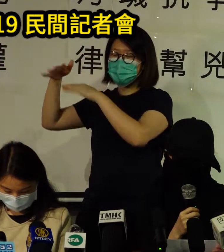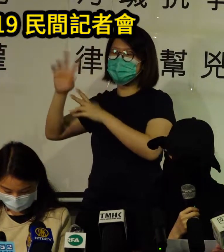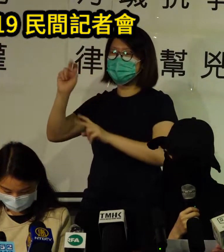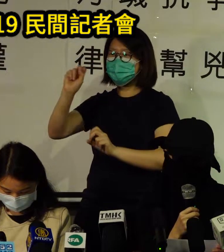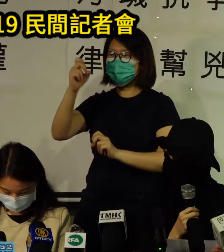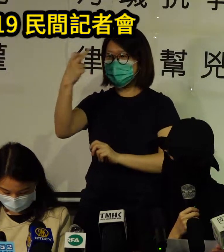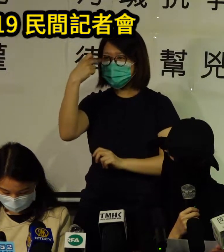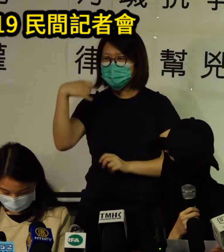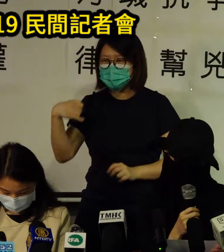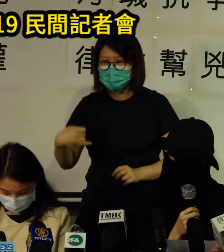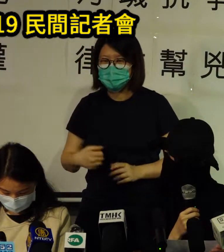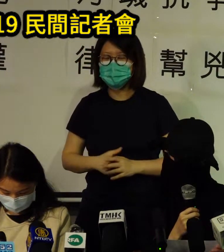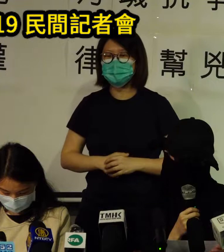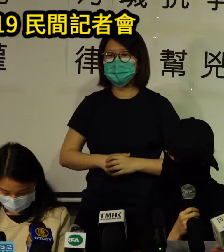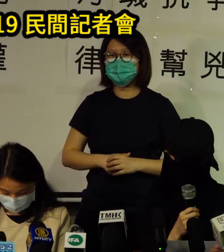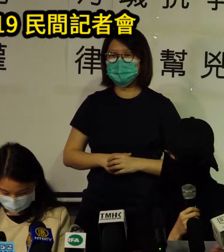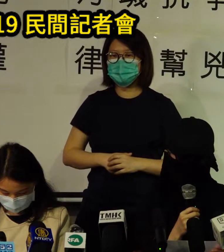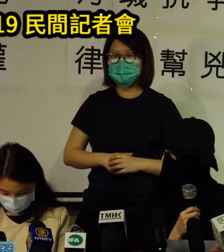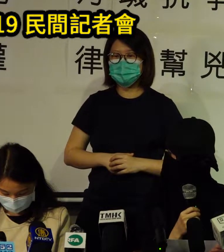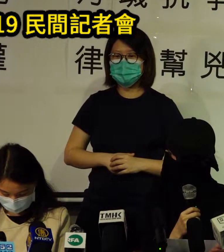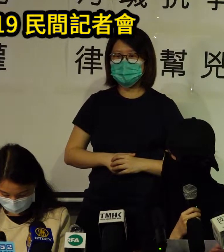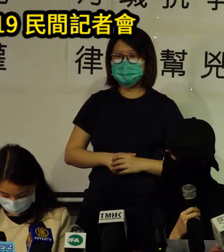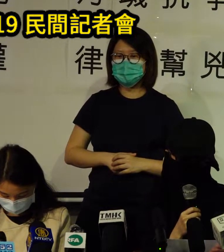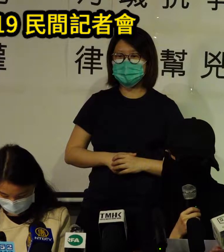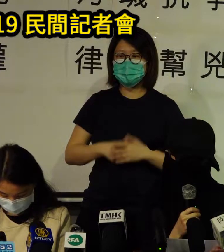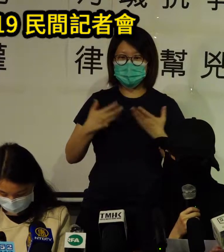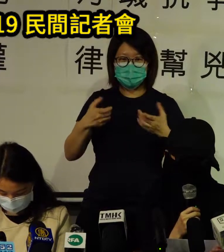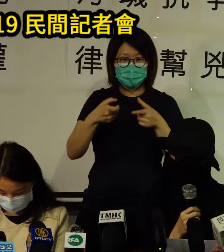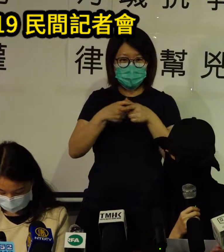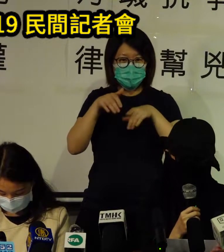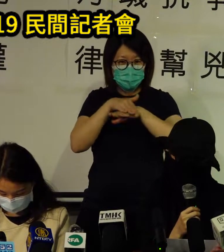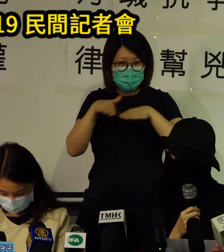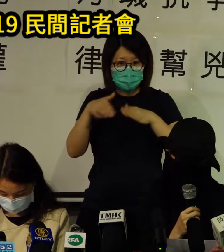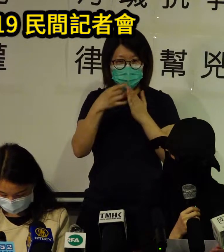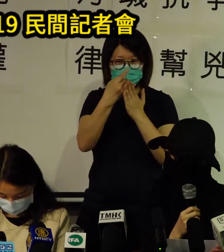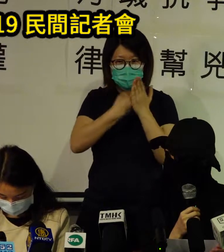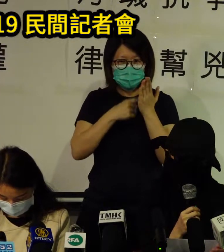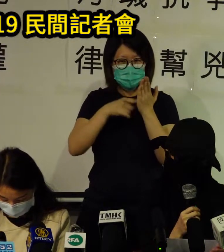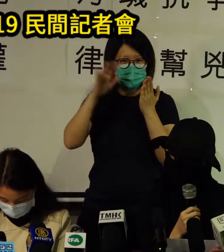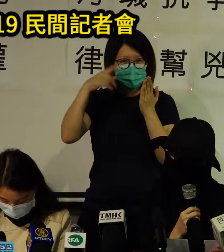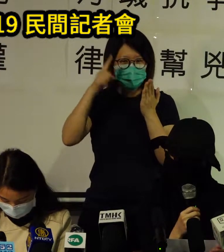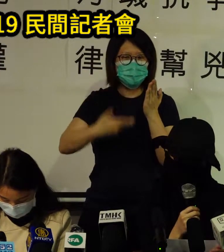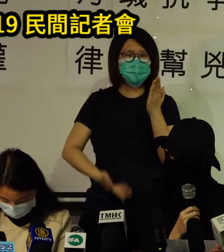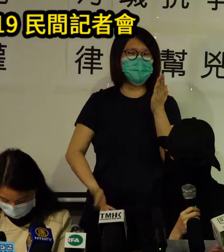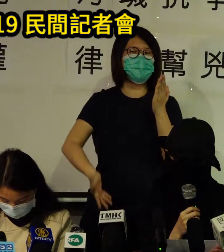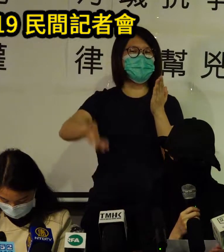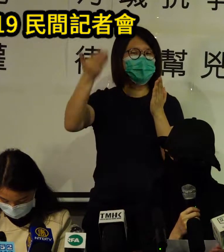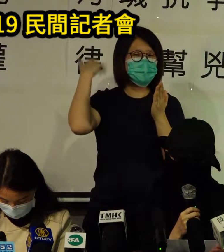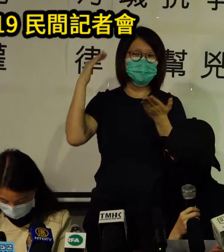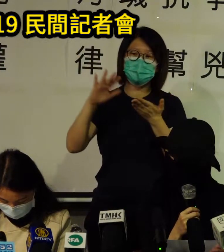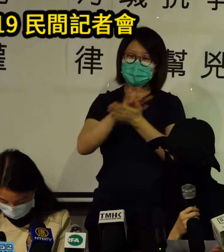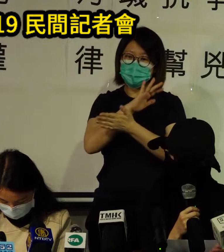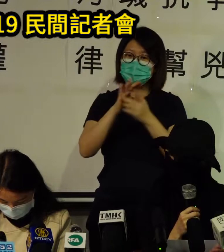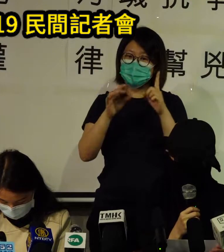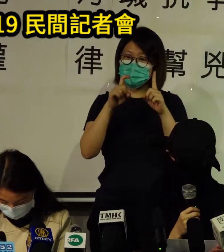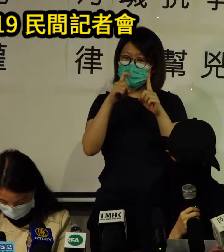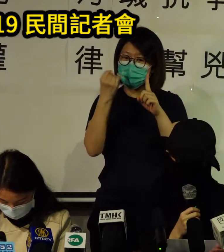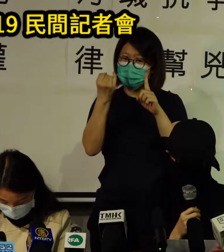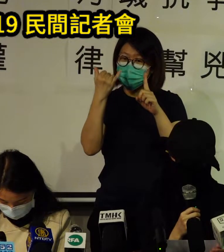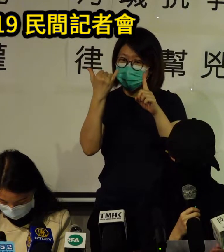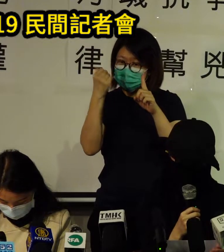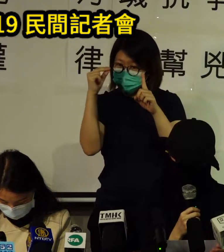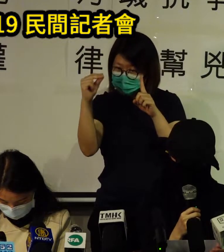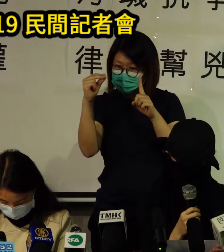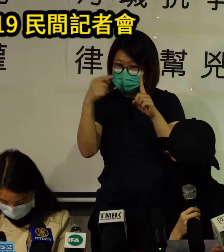admitted the criminal element of a common purpose for the offenses of illegal assembly and riot anyone